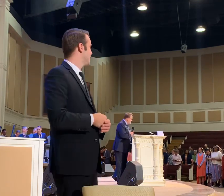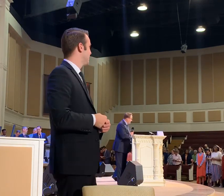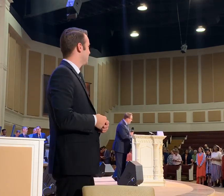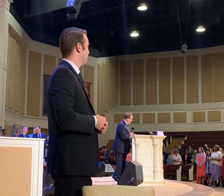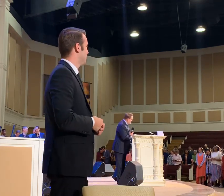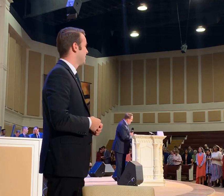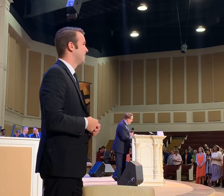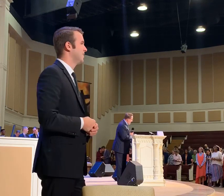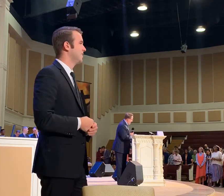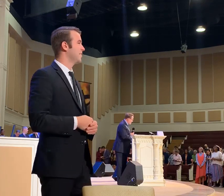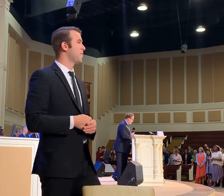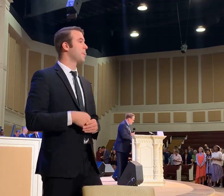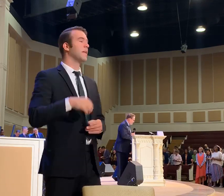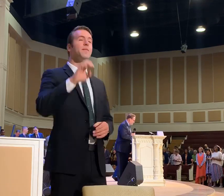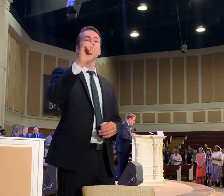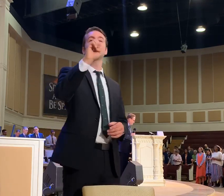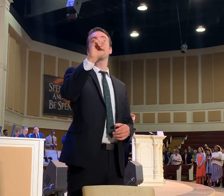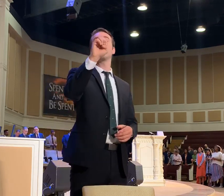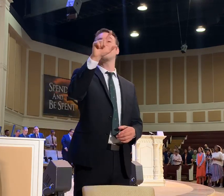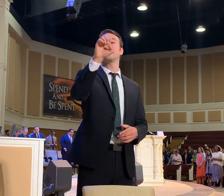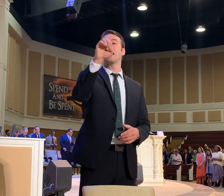Elect. Everybody say elect.